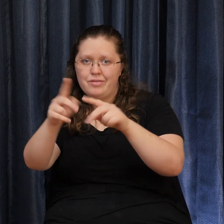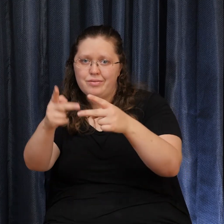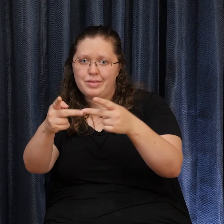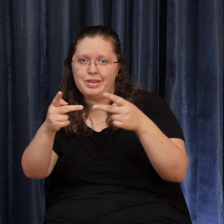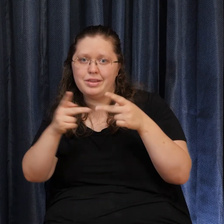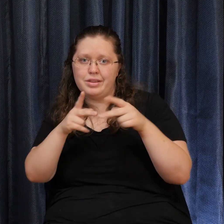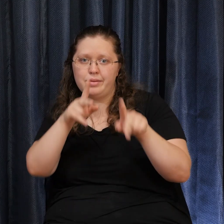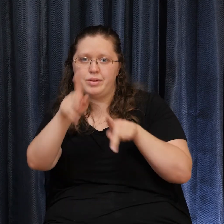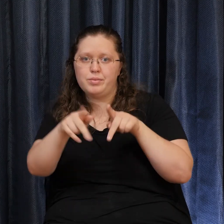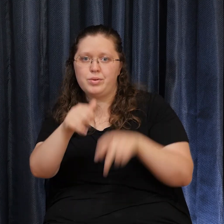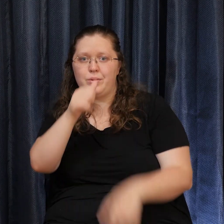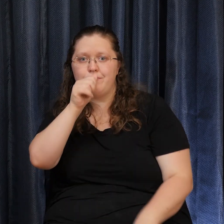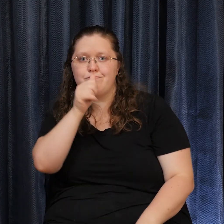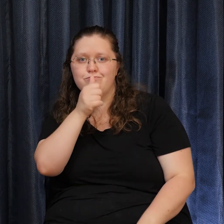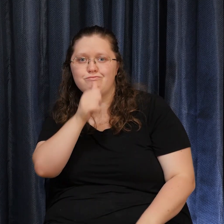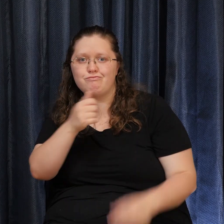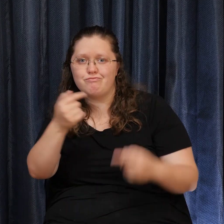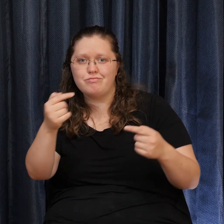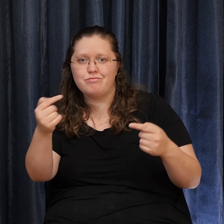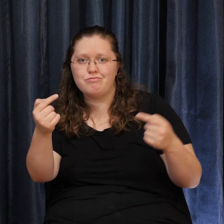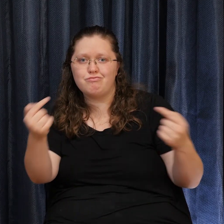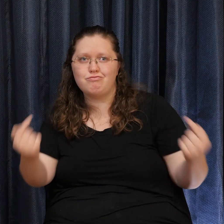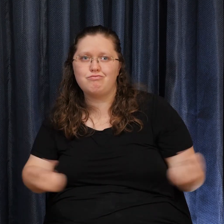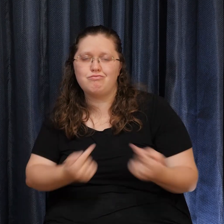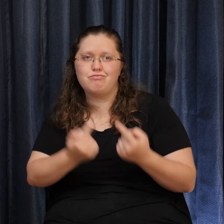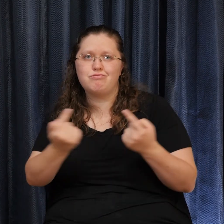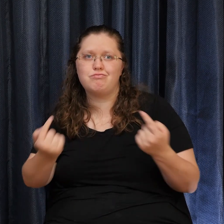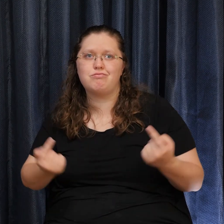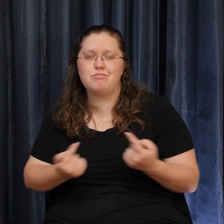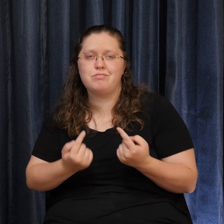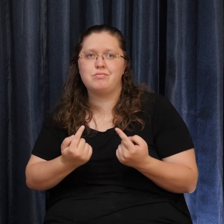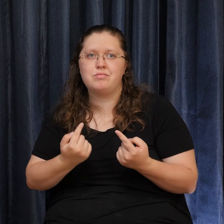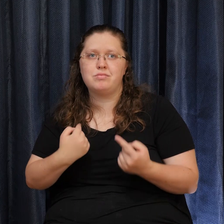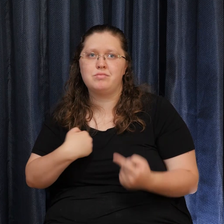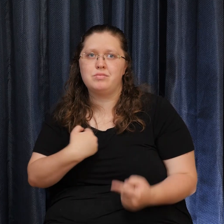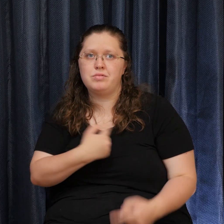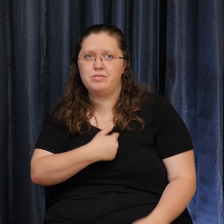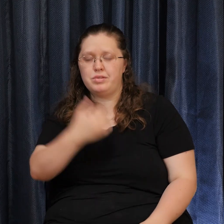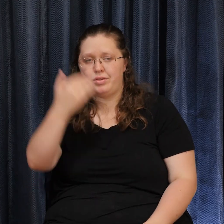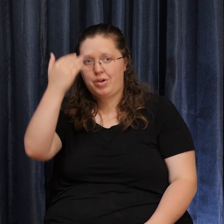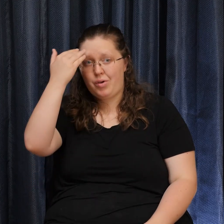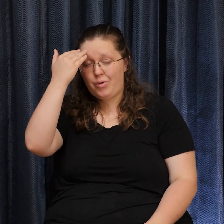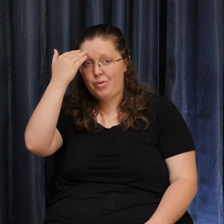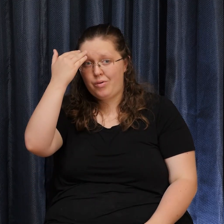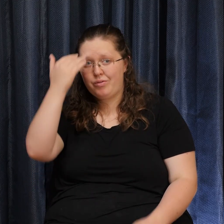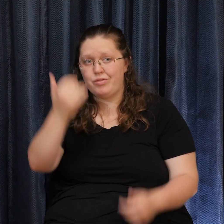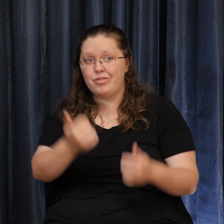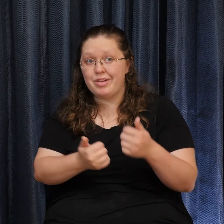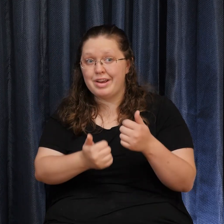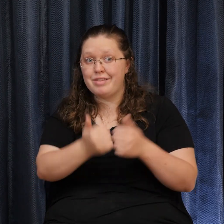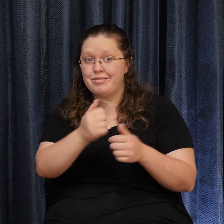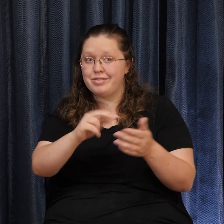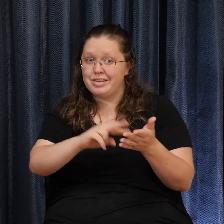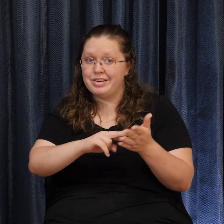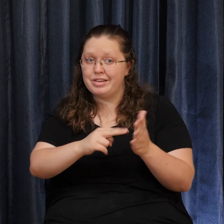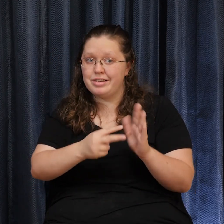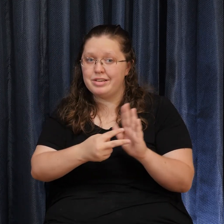We allow Ourselves to Know that For every Slight intention We have Toward that Healing